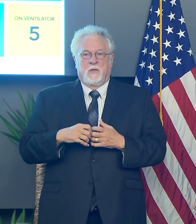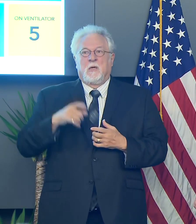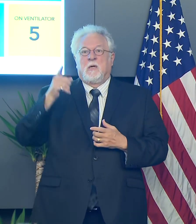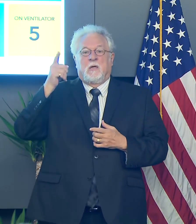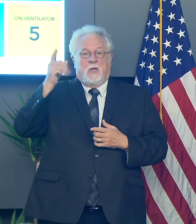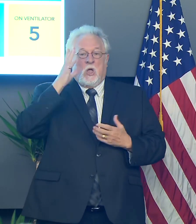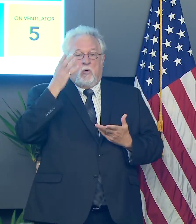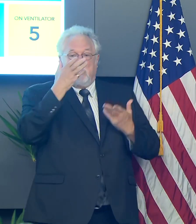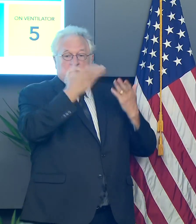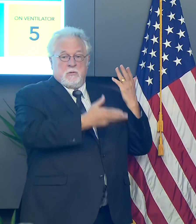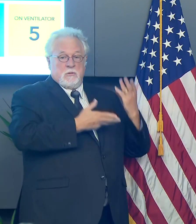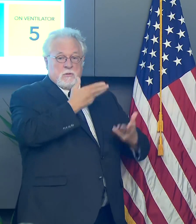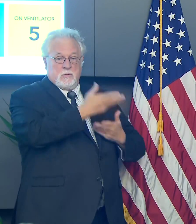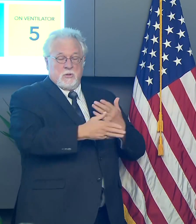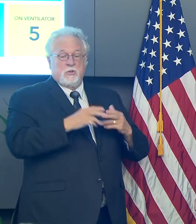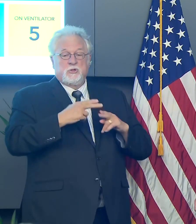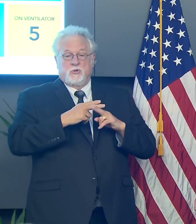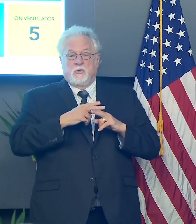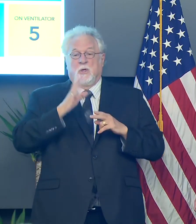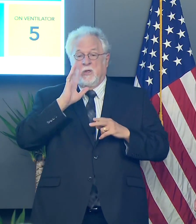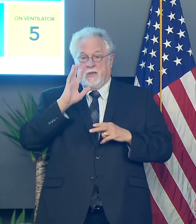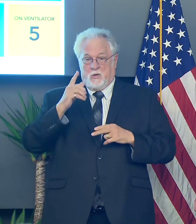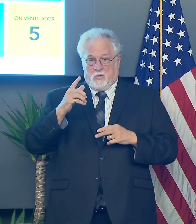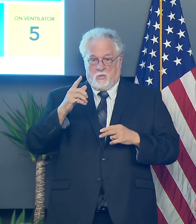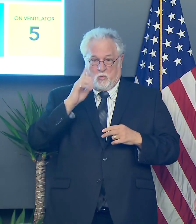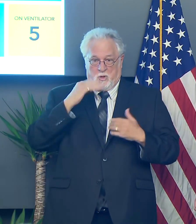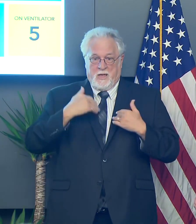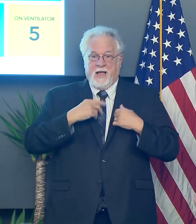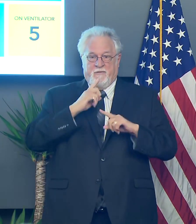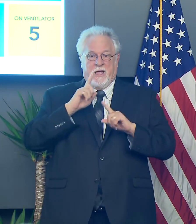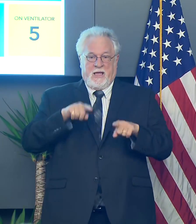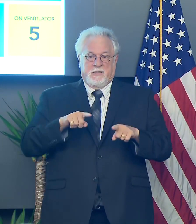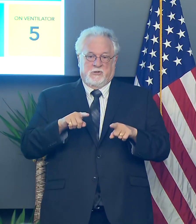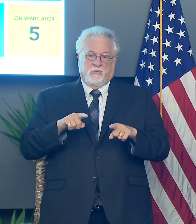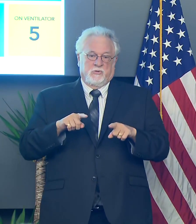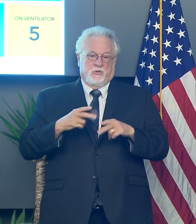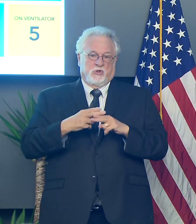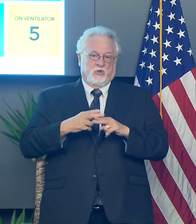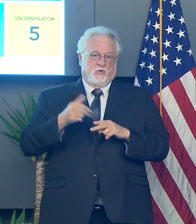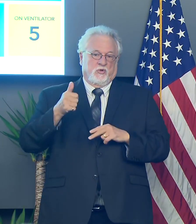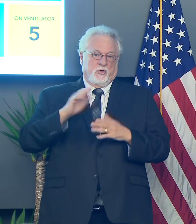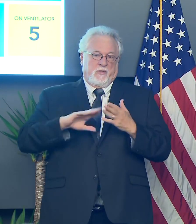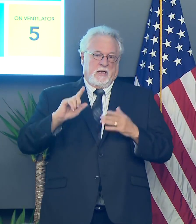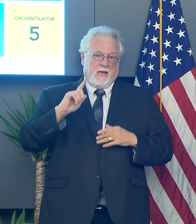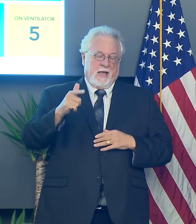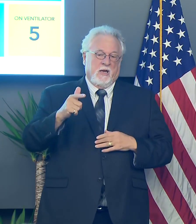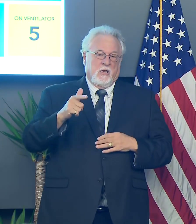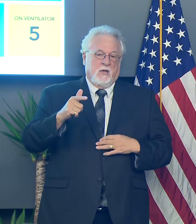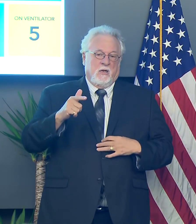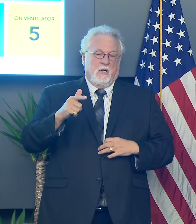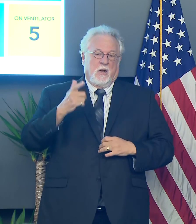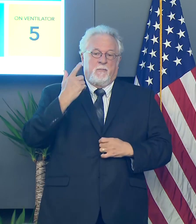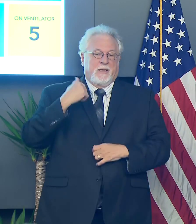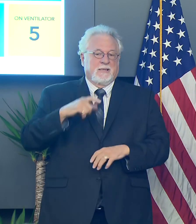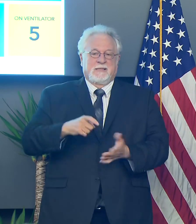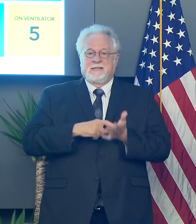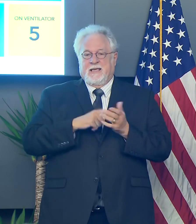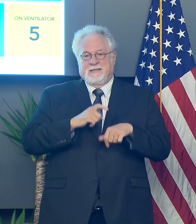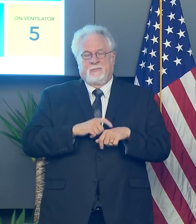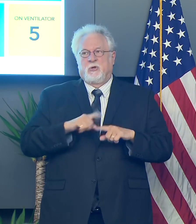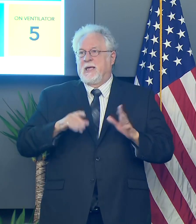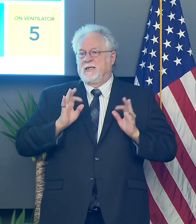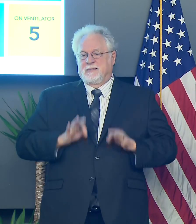proposals soon. And, and I think you're going to have, uh, an answer, uh, sooner than later. Because it takes some time. You can't